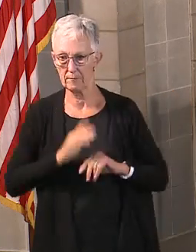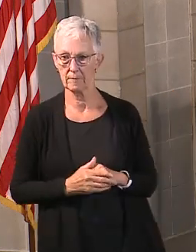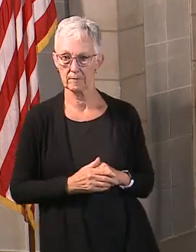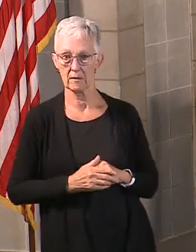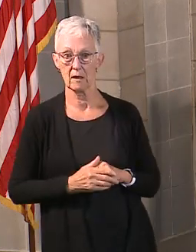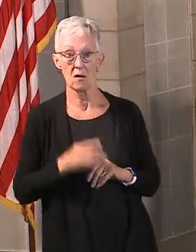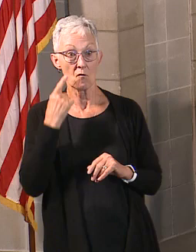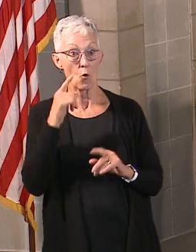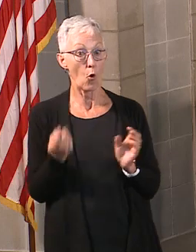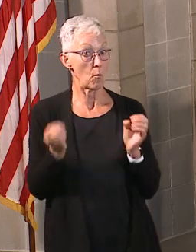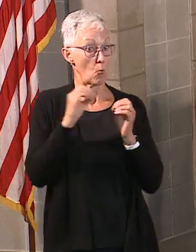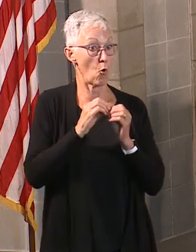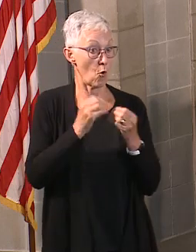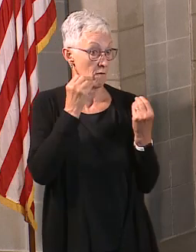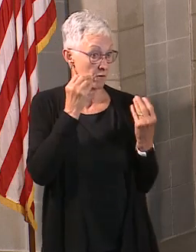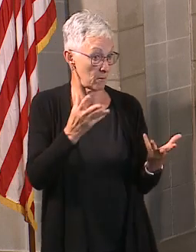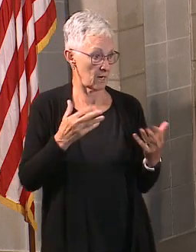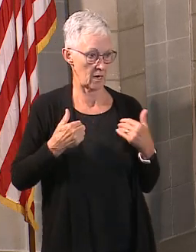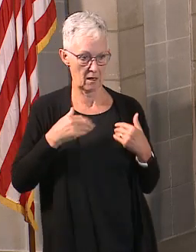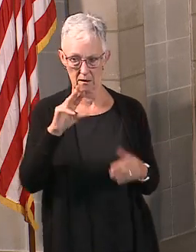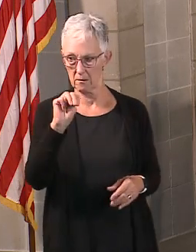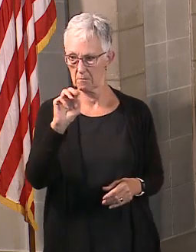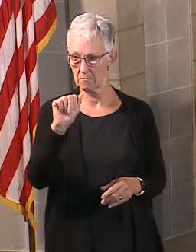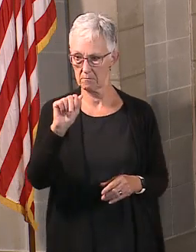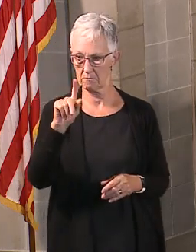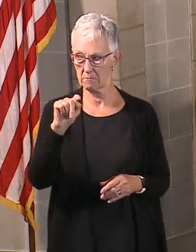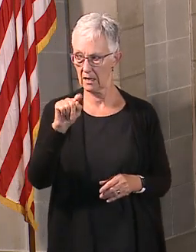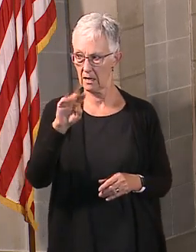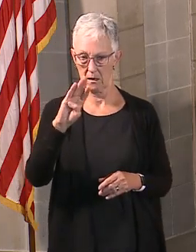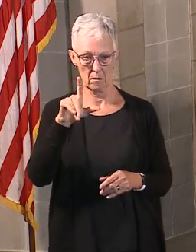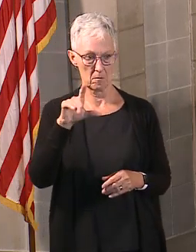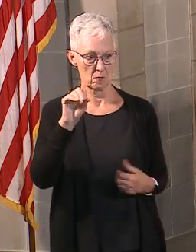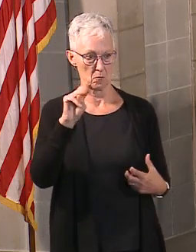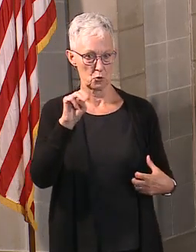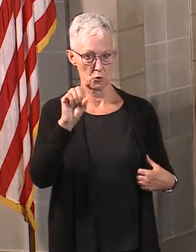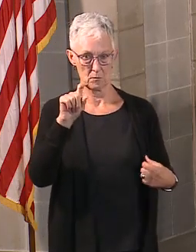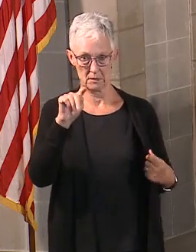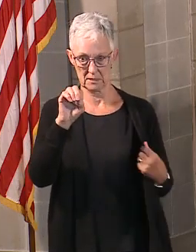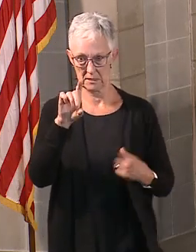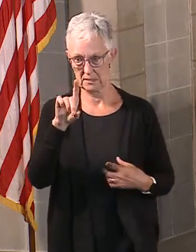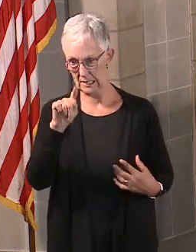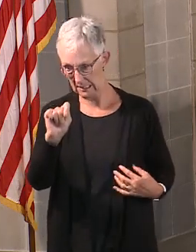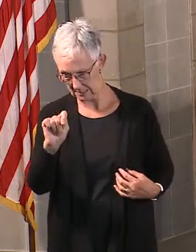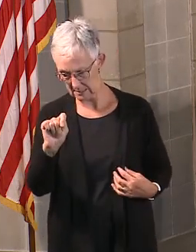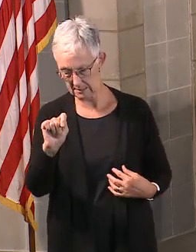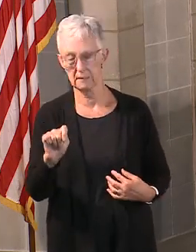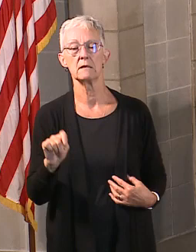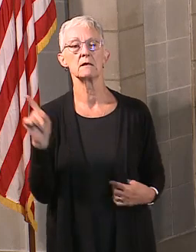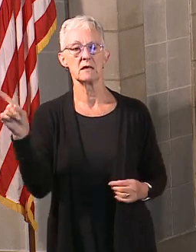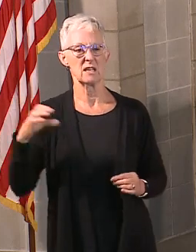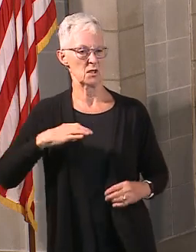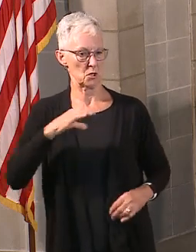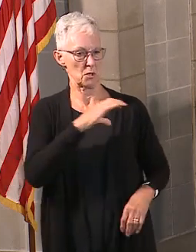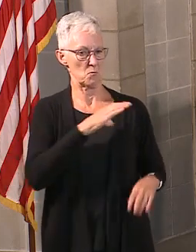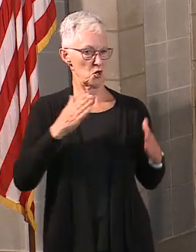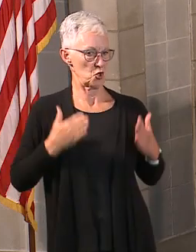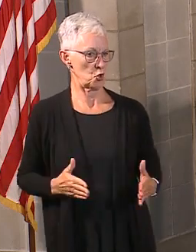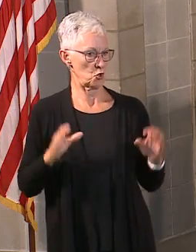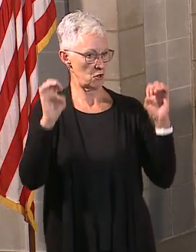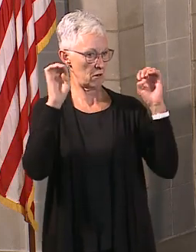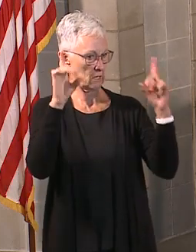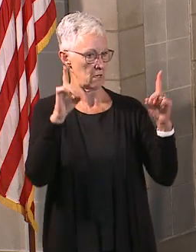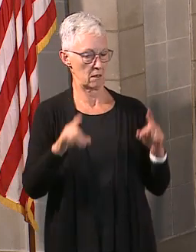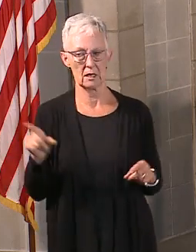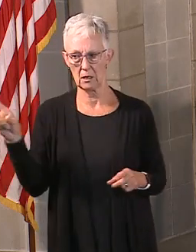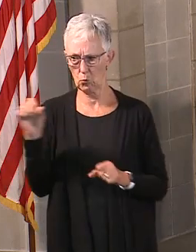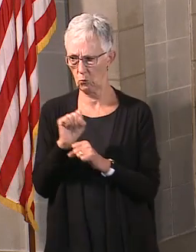-12, we've got Matt Blumstead, the Commissioner of Education, here to talk a little about his planning as he's been working with a variety of different groups to